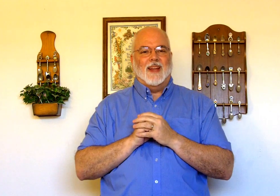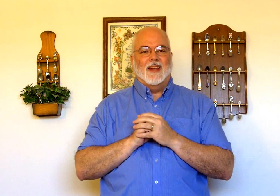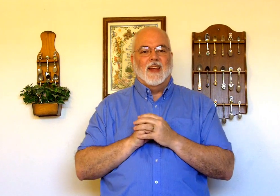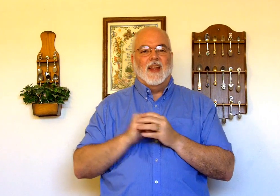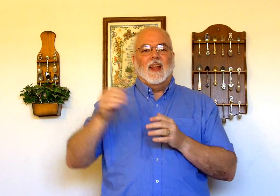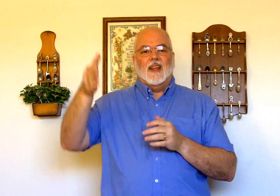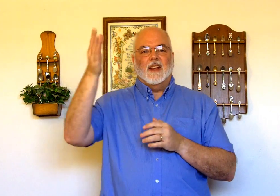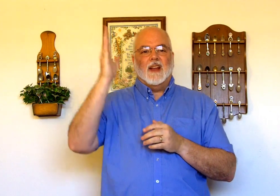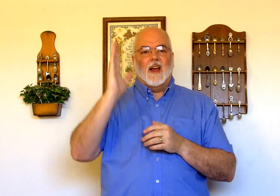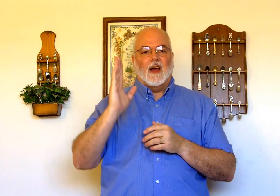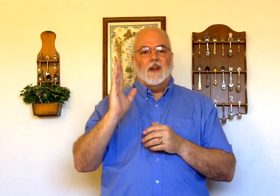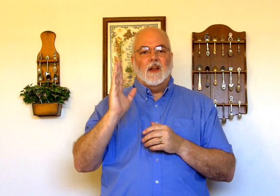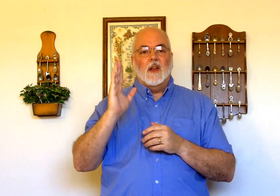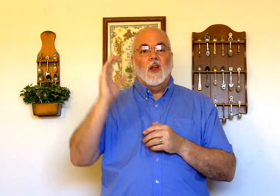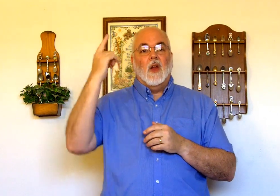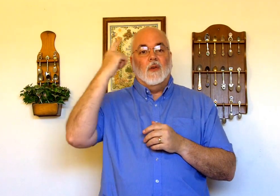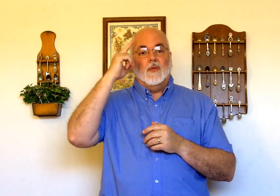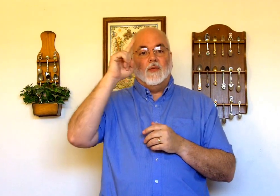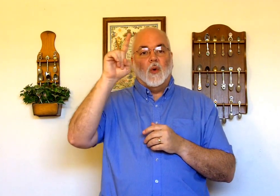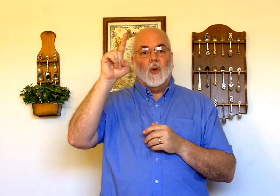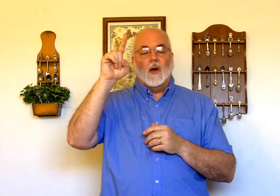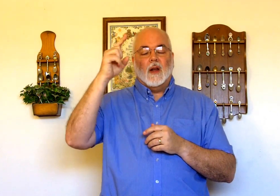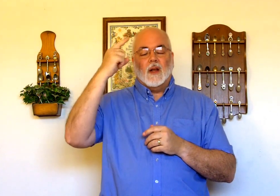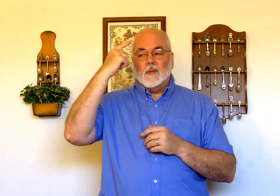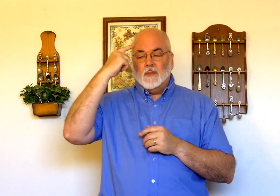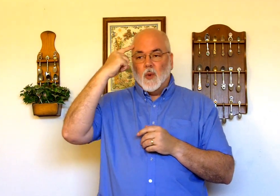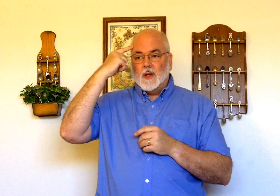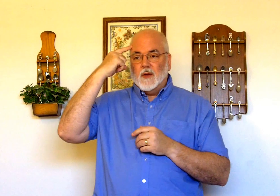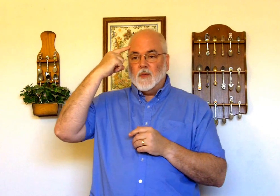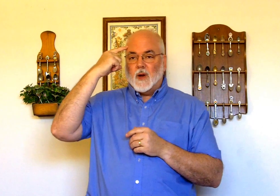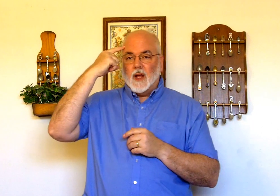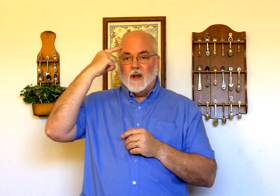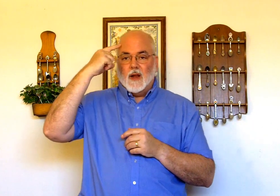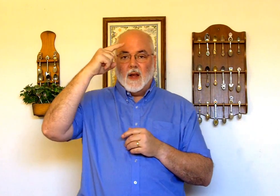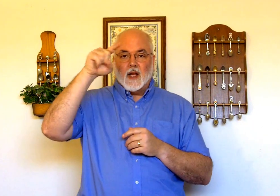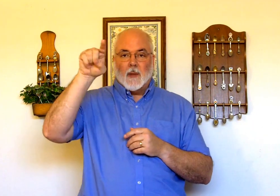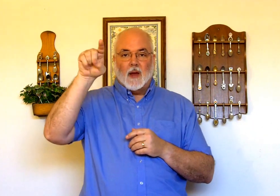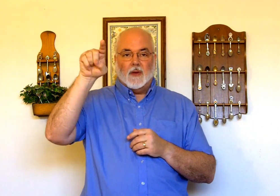in God for point to your forehead and come out